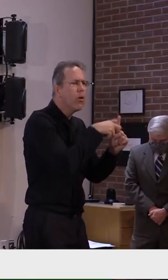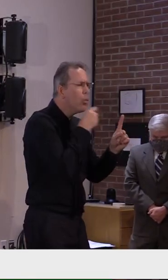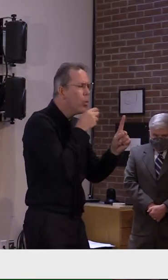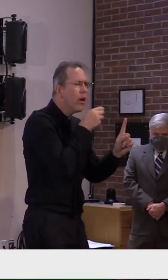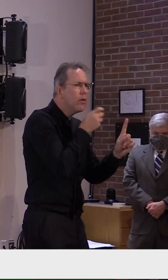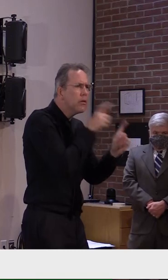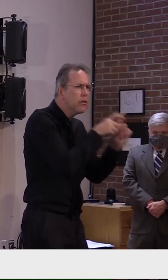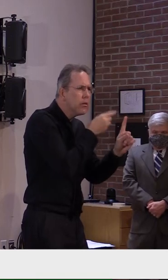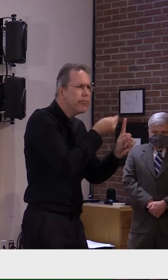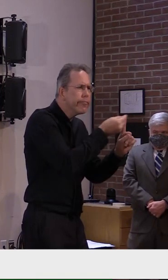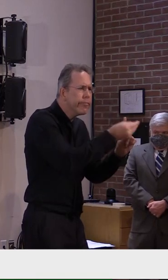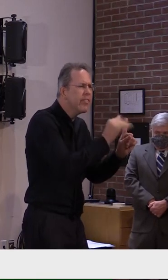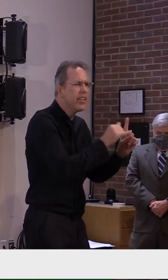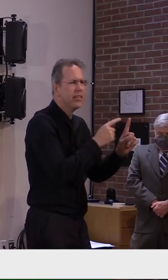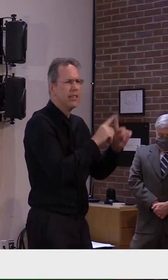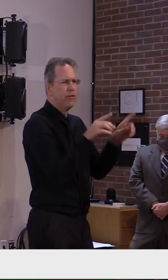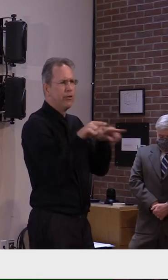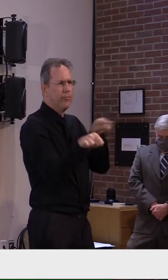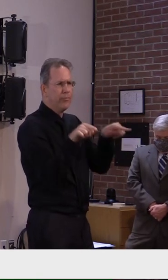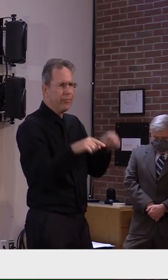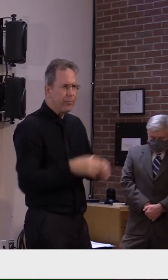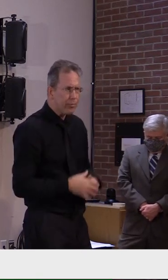Tim, Vermont Business Magazine.